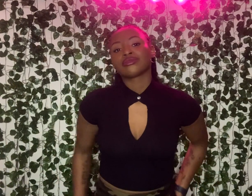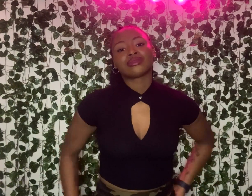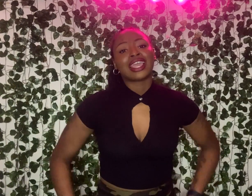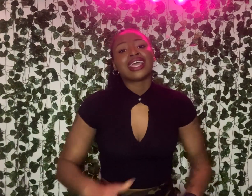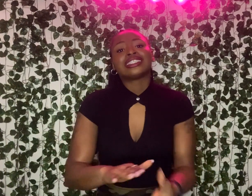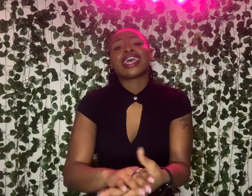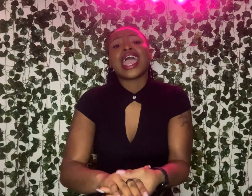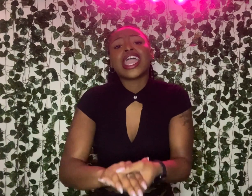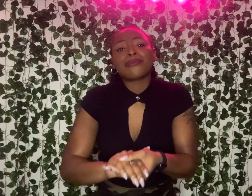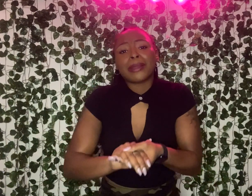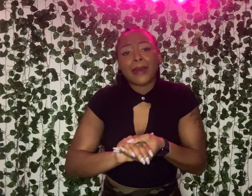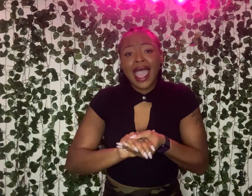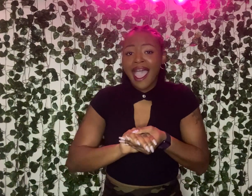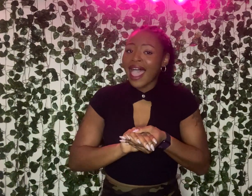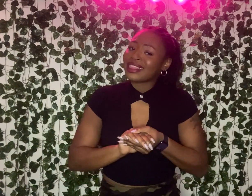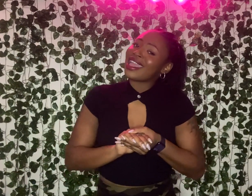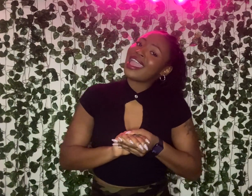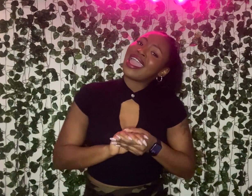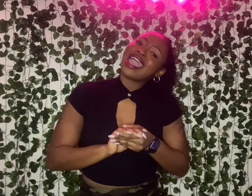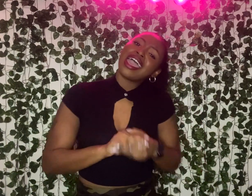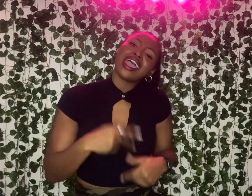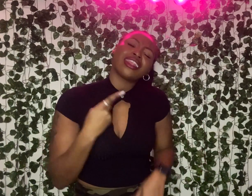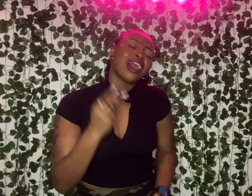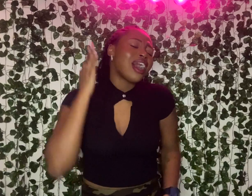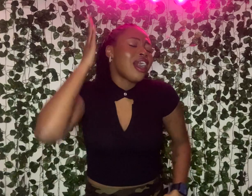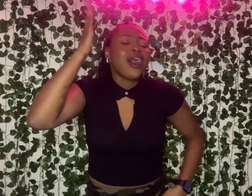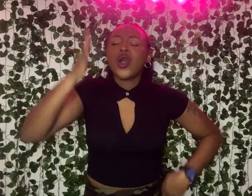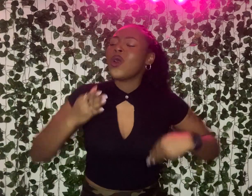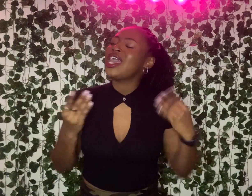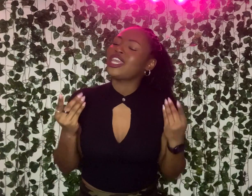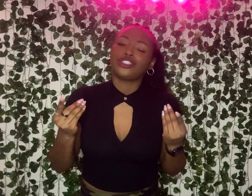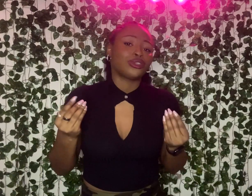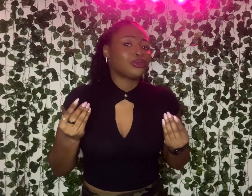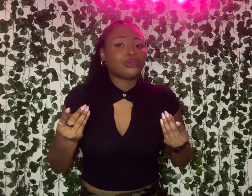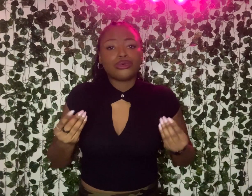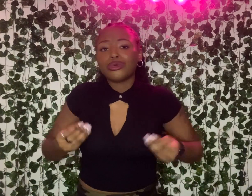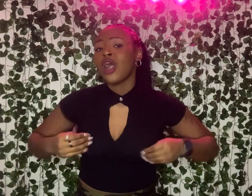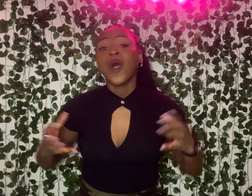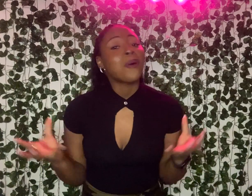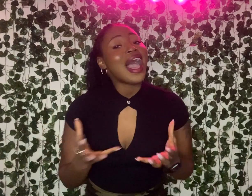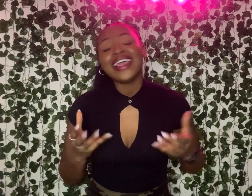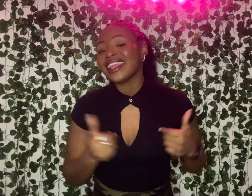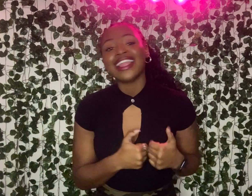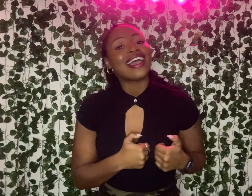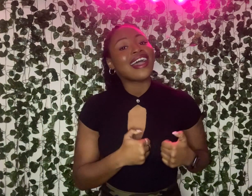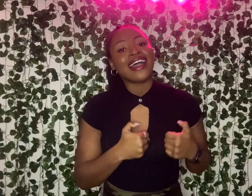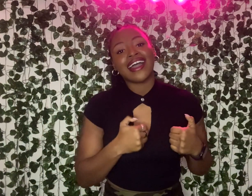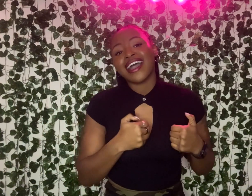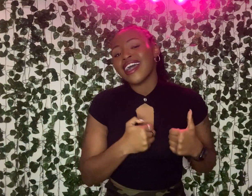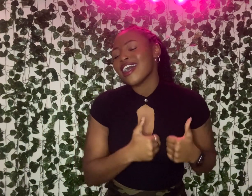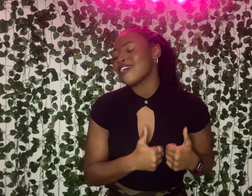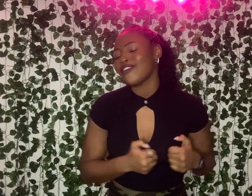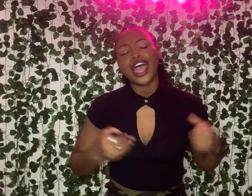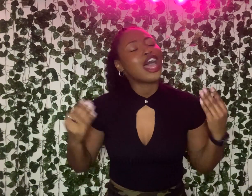Take me by the hand while we do what lovers